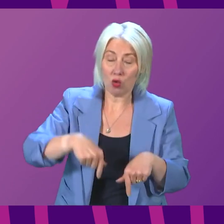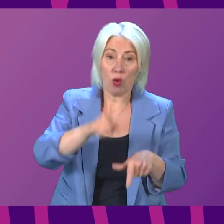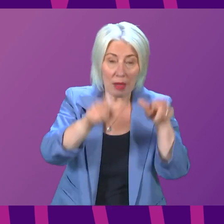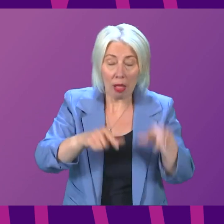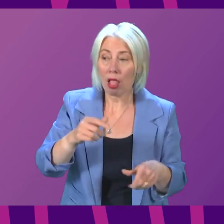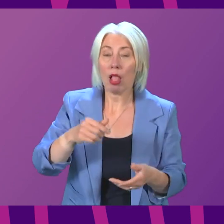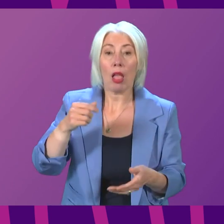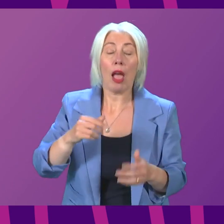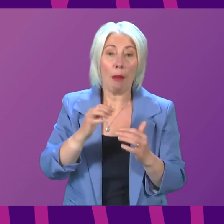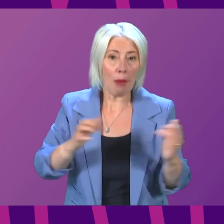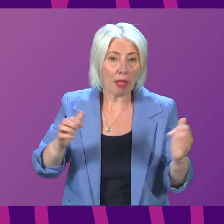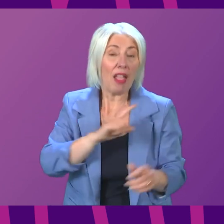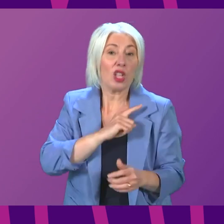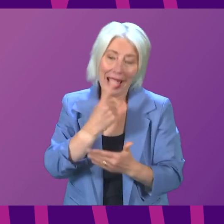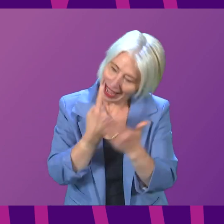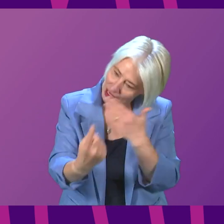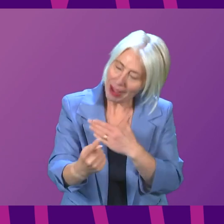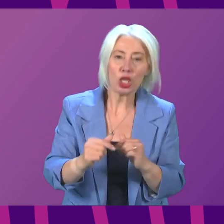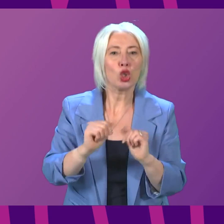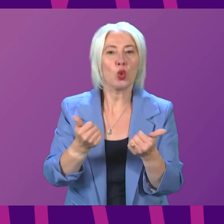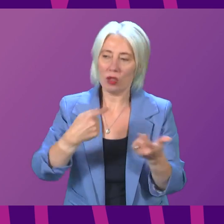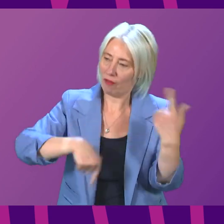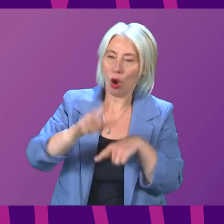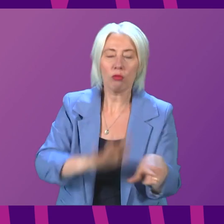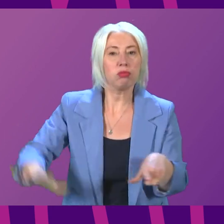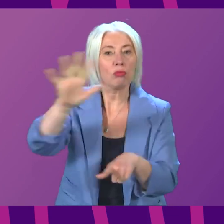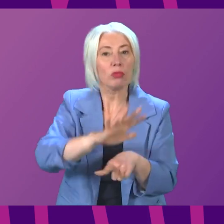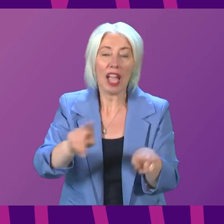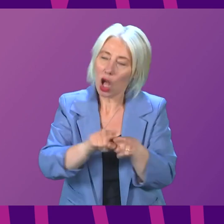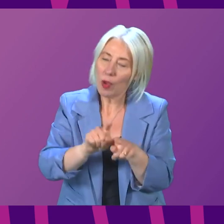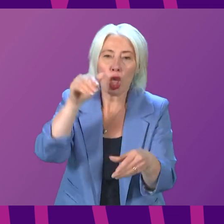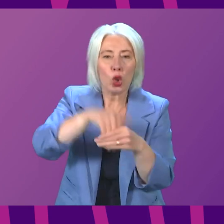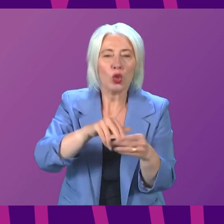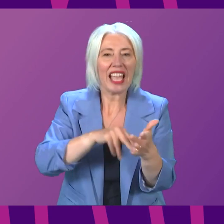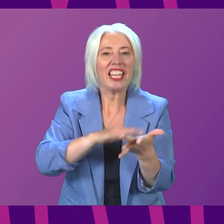the powers of independence is good for our country, including our National Health Service.